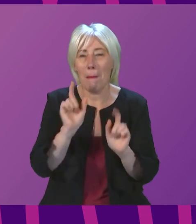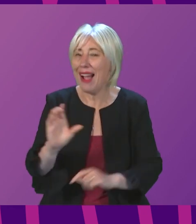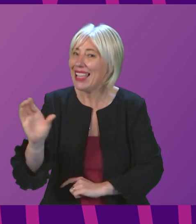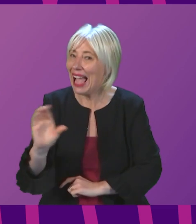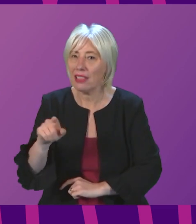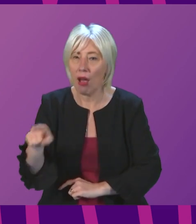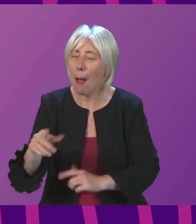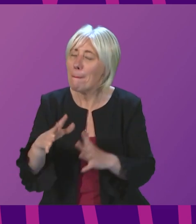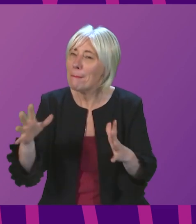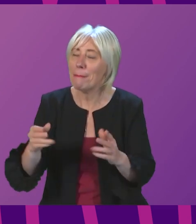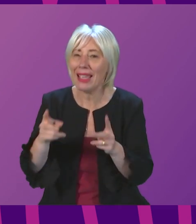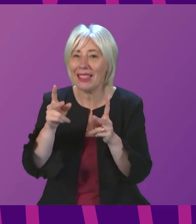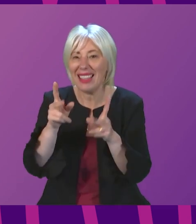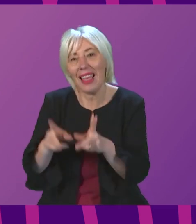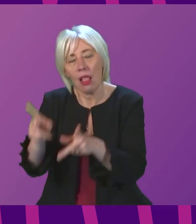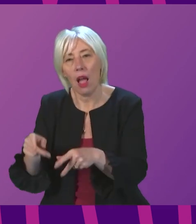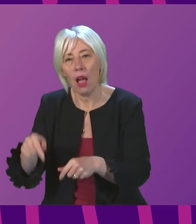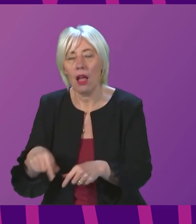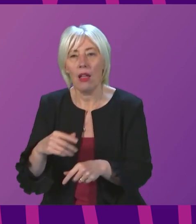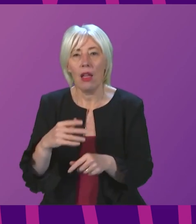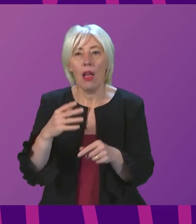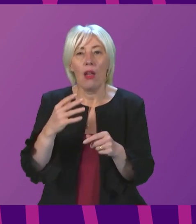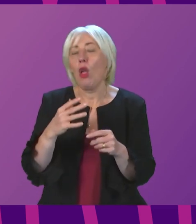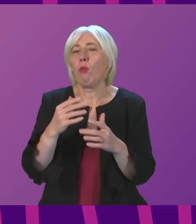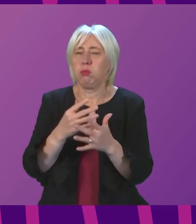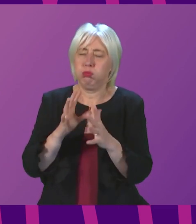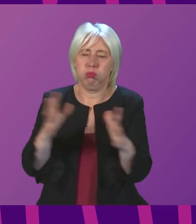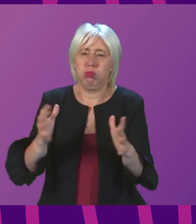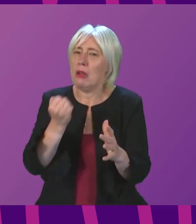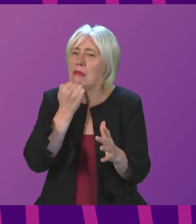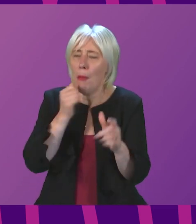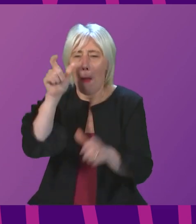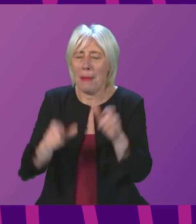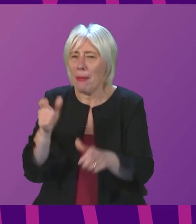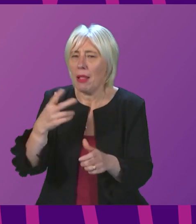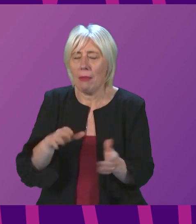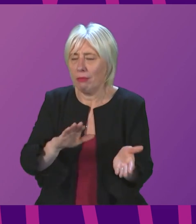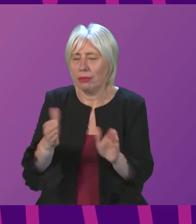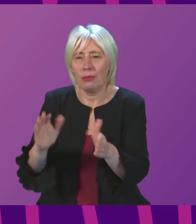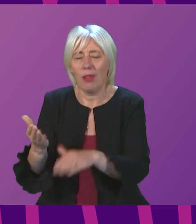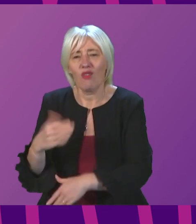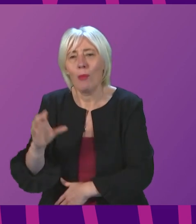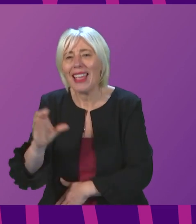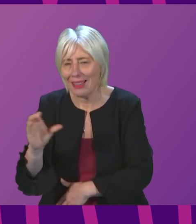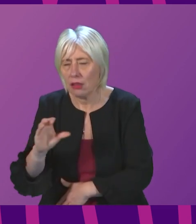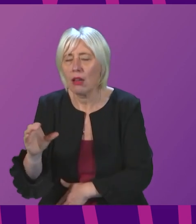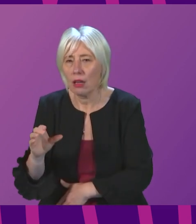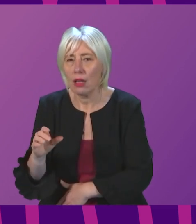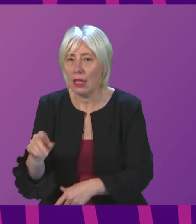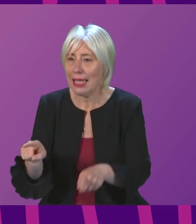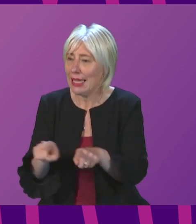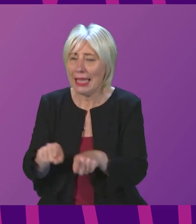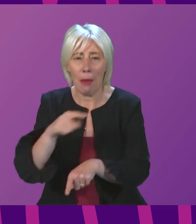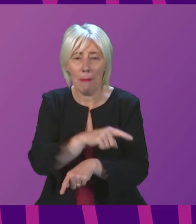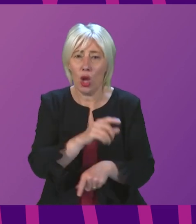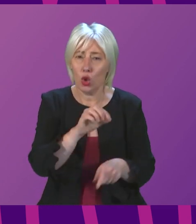start of the pandemic, almost 30,000 of our fellow Scots have died from cancer. Every one of these deaths, just like Covid, is a